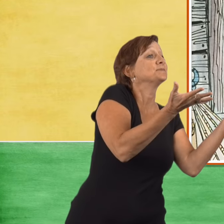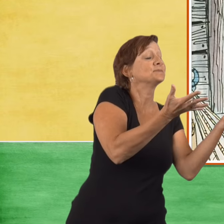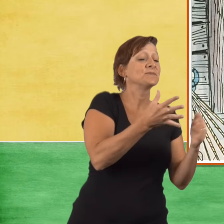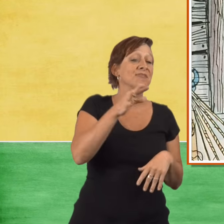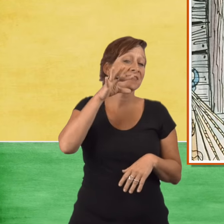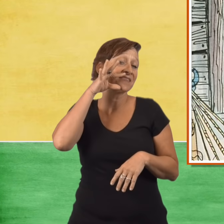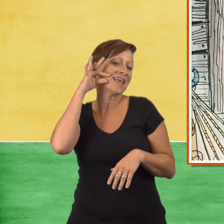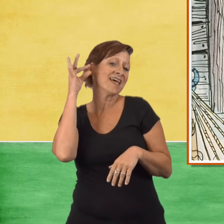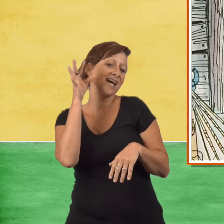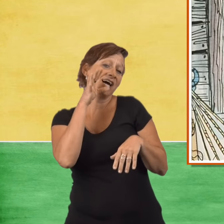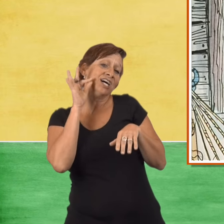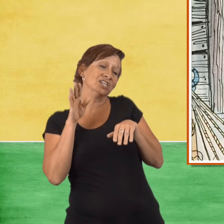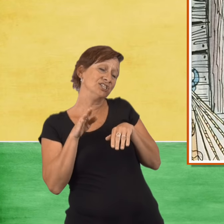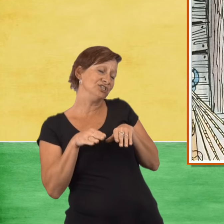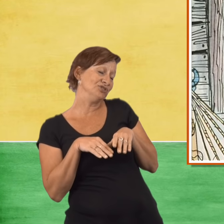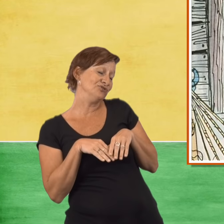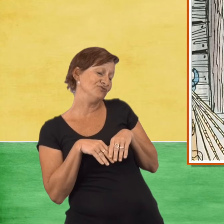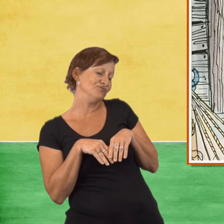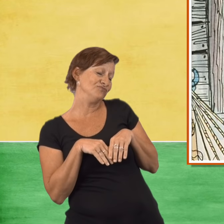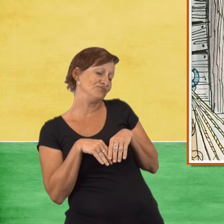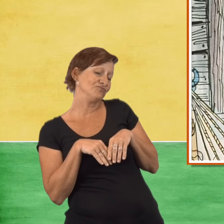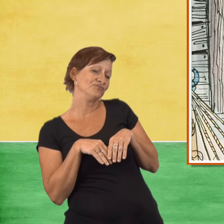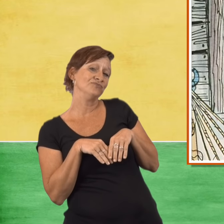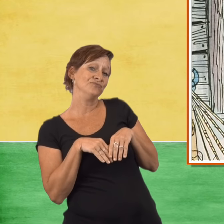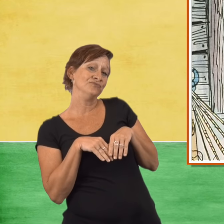Not I, said the cat.